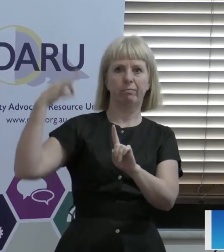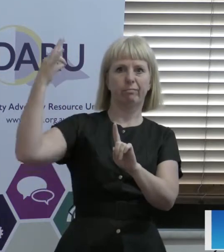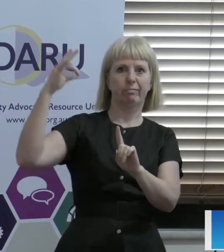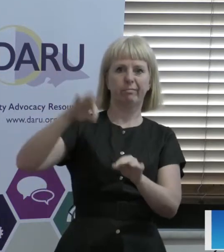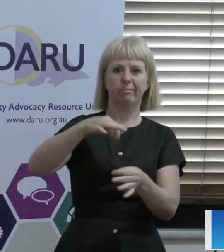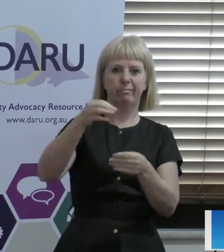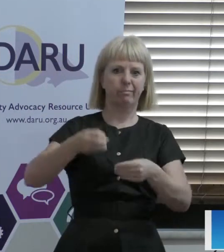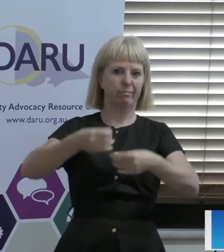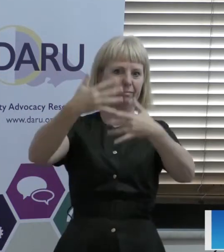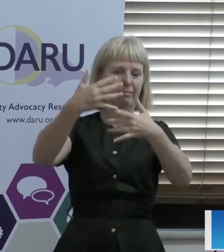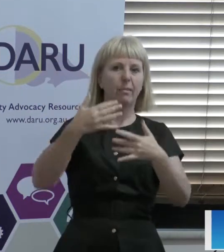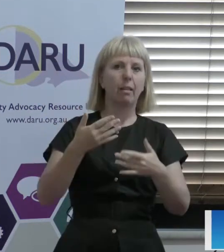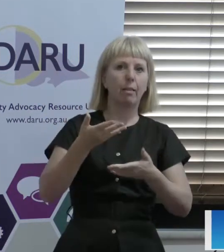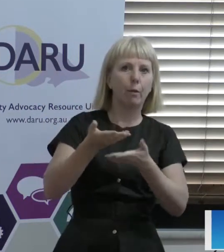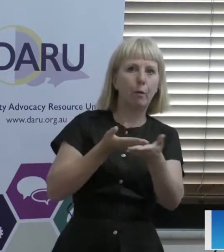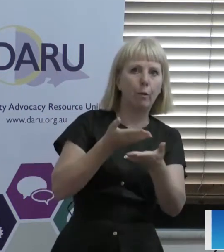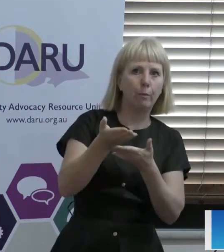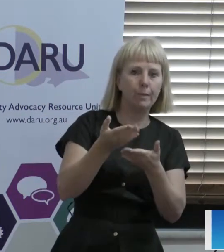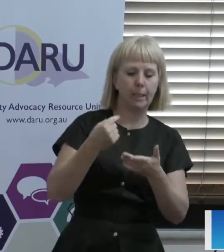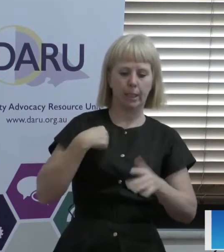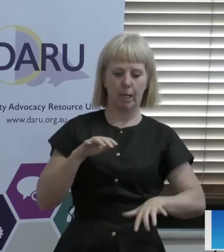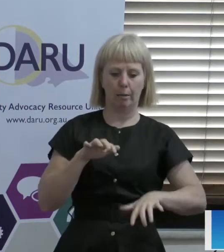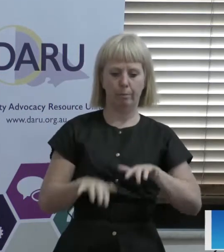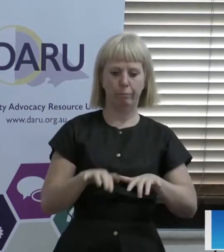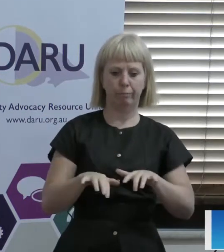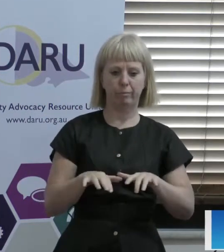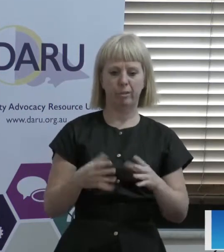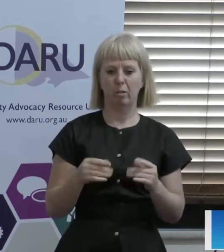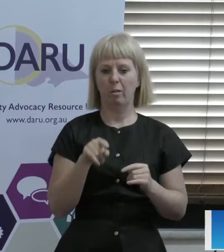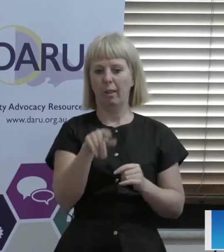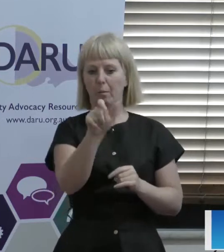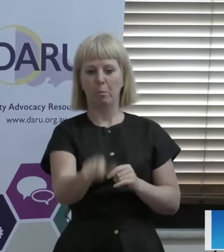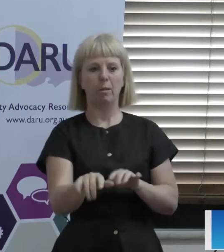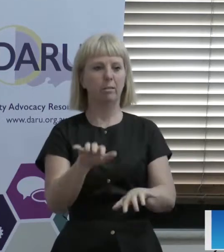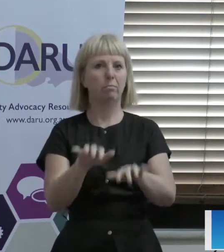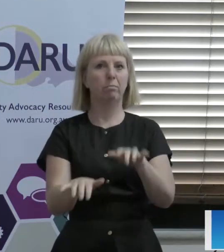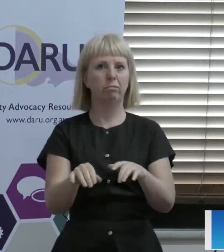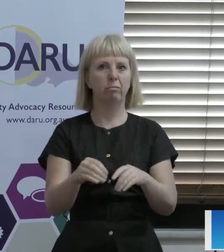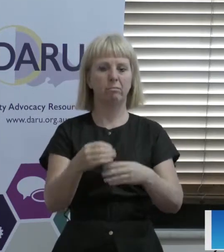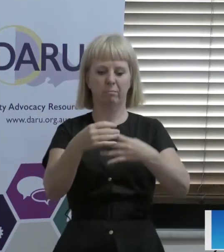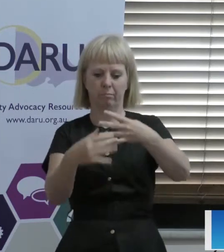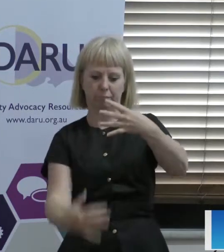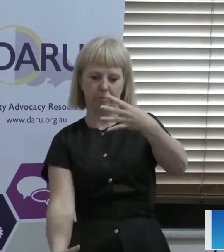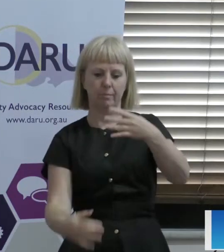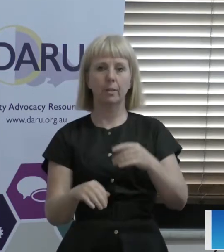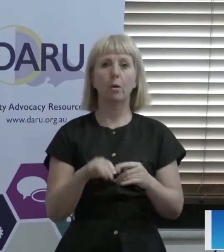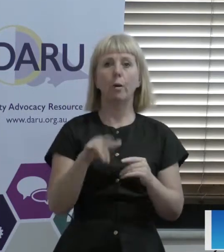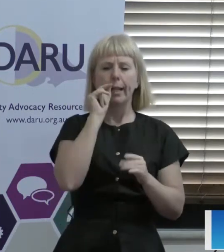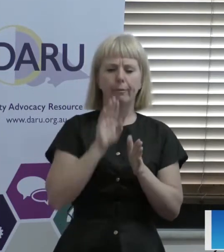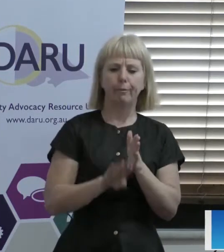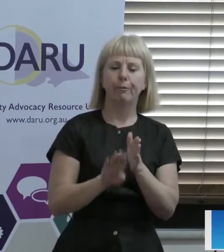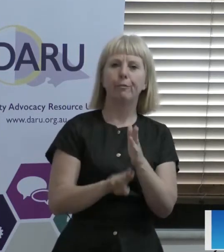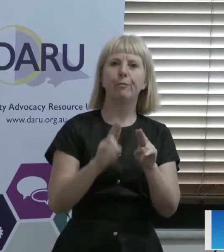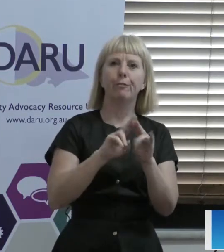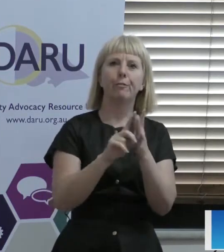the conversation you've had, if you've had a conversation, or the topic that other people have talked about. But you can also filter it. You can do things like